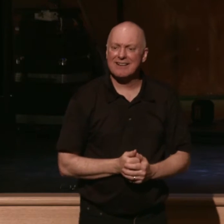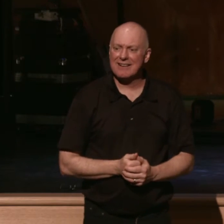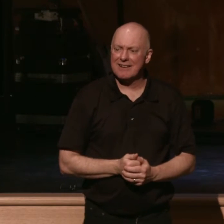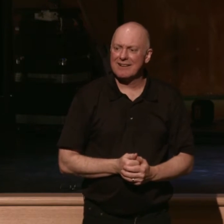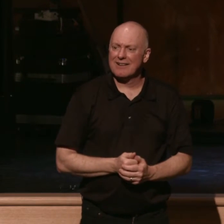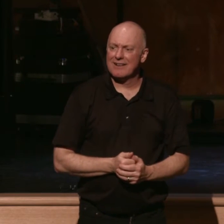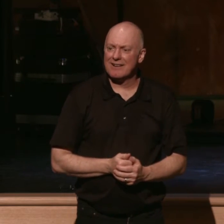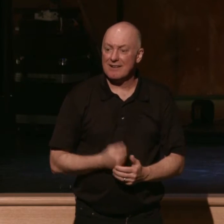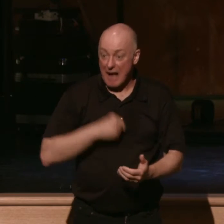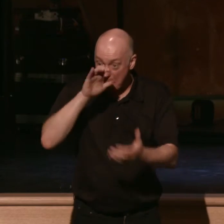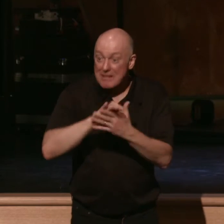I believe that God